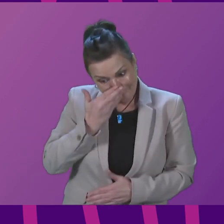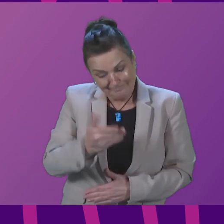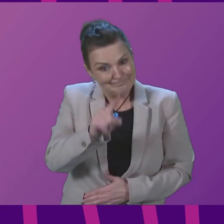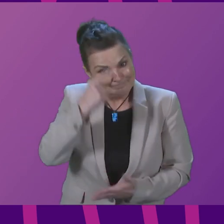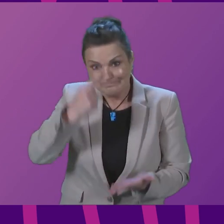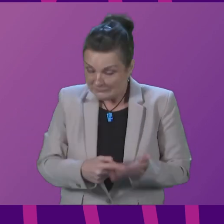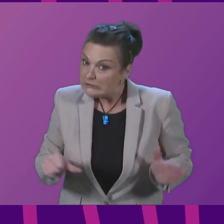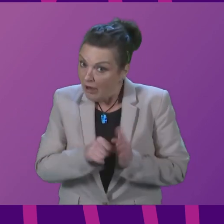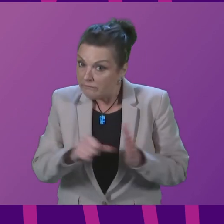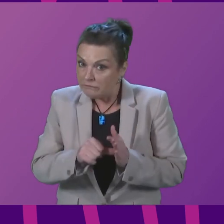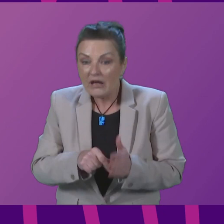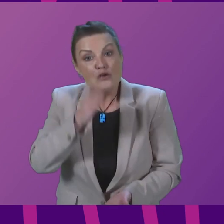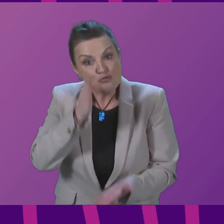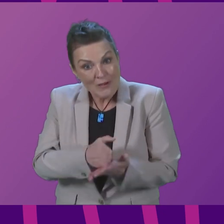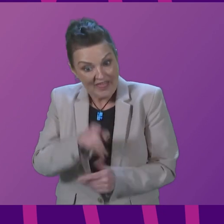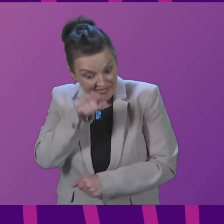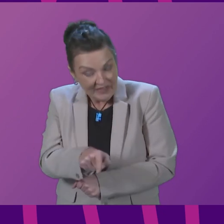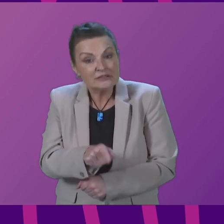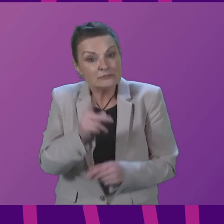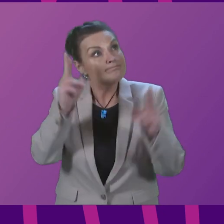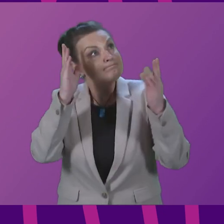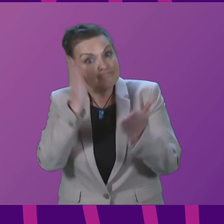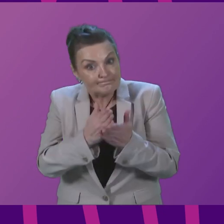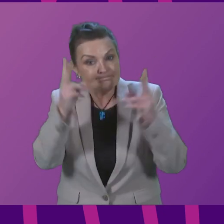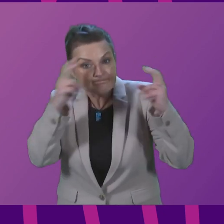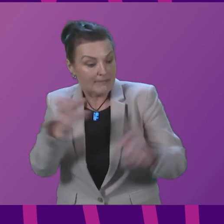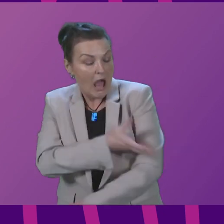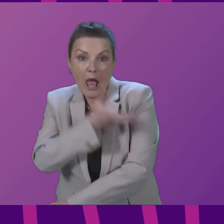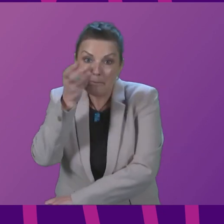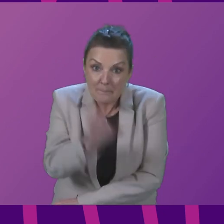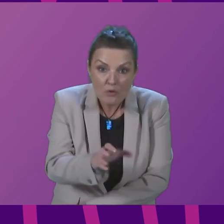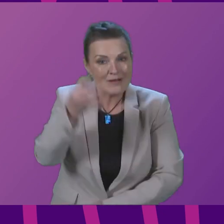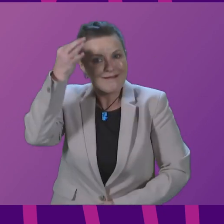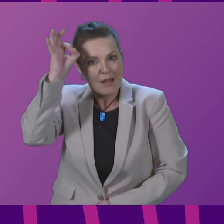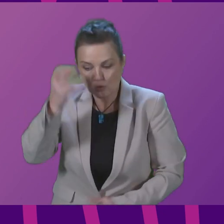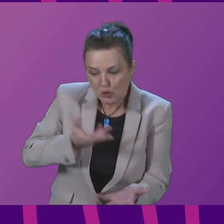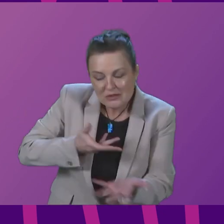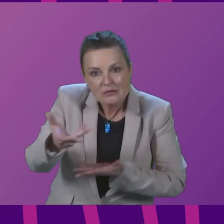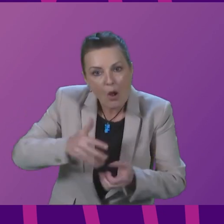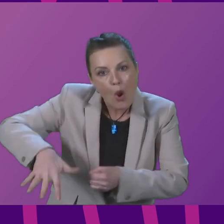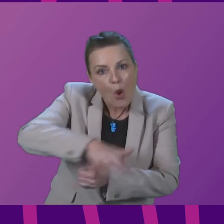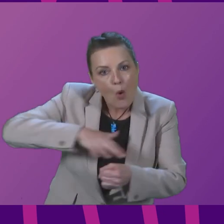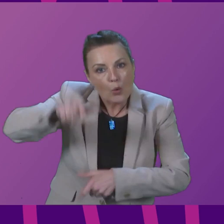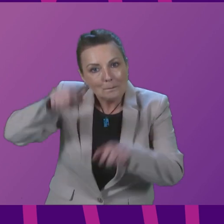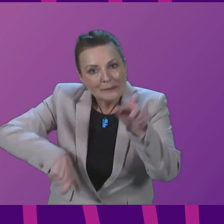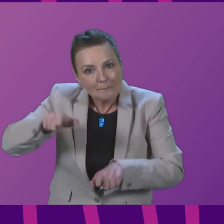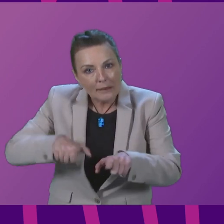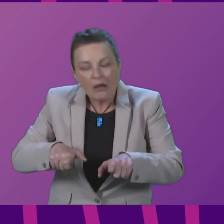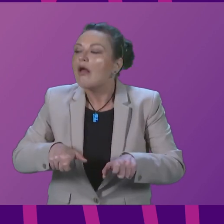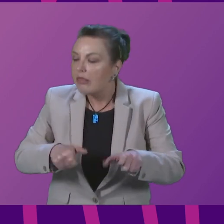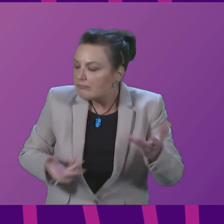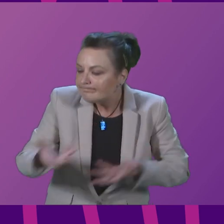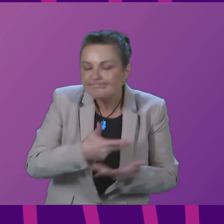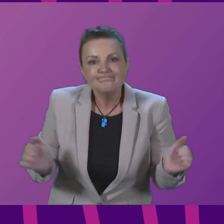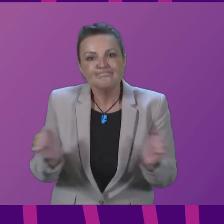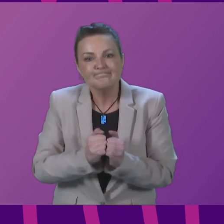is about empowering local councils to consult on these decisions, to consider the options and to arrive at decisions.